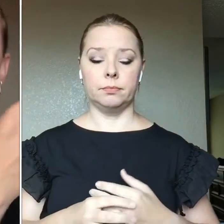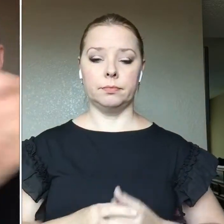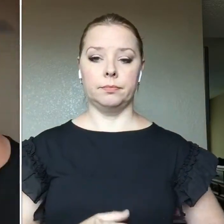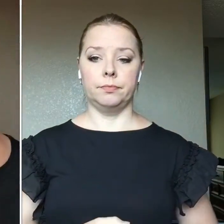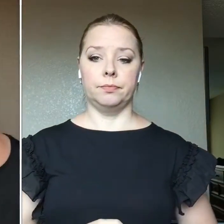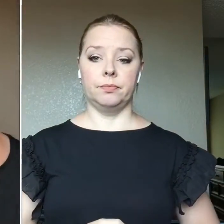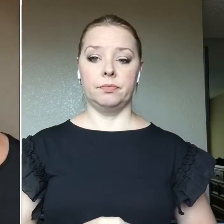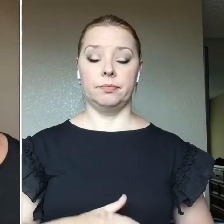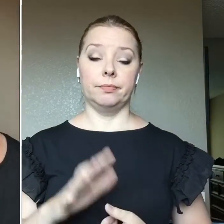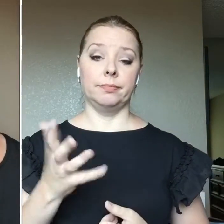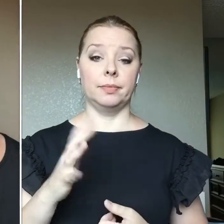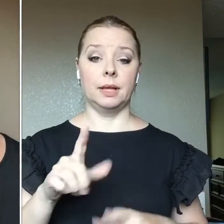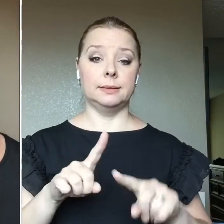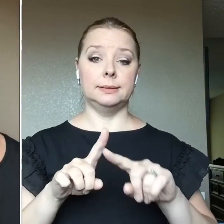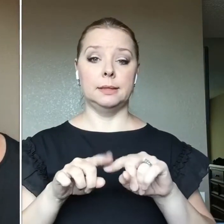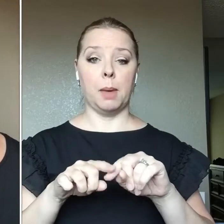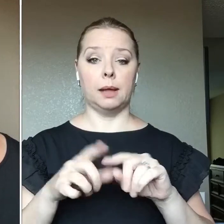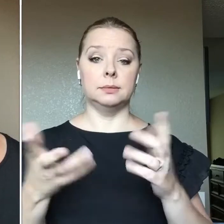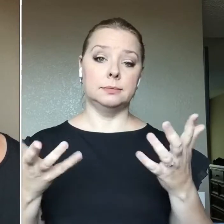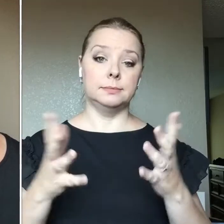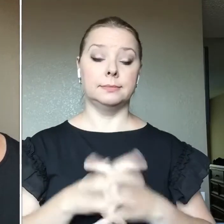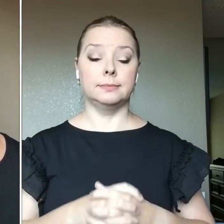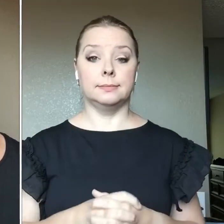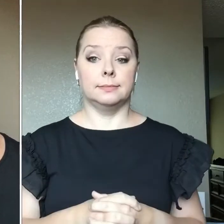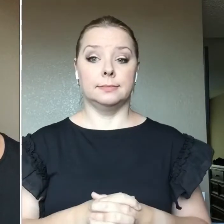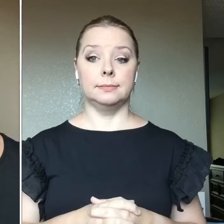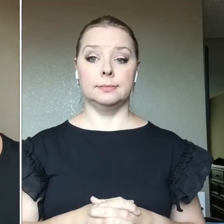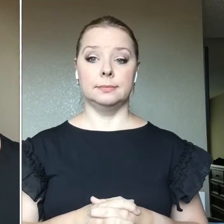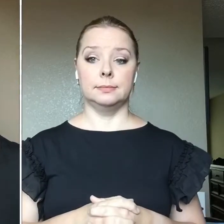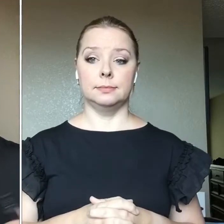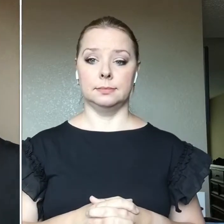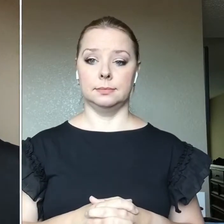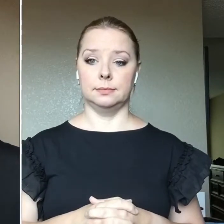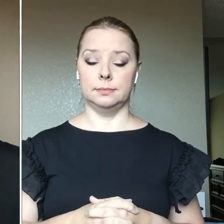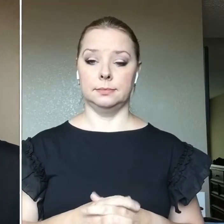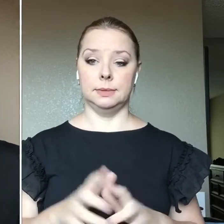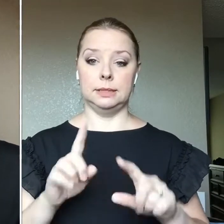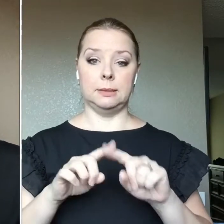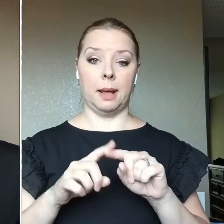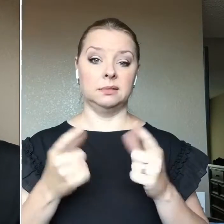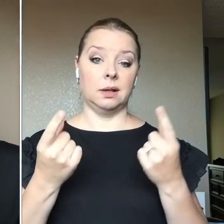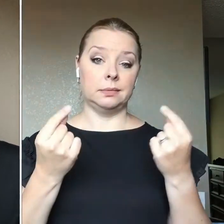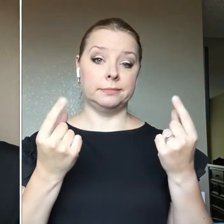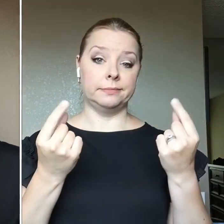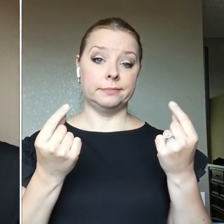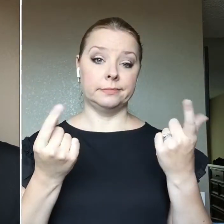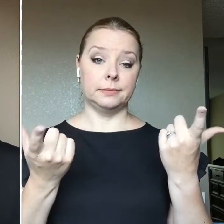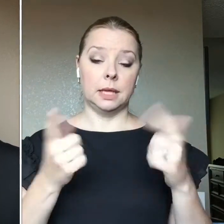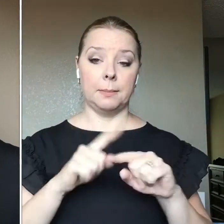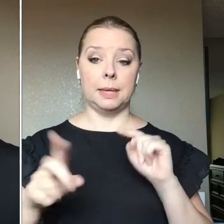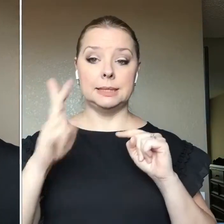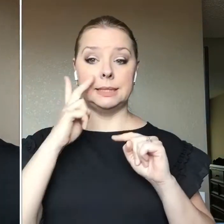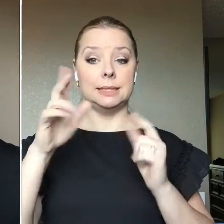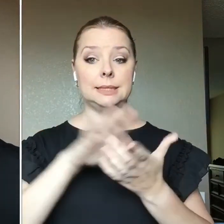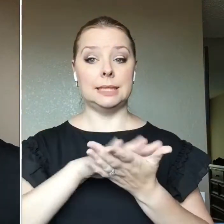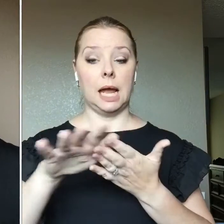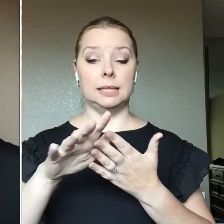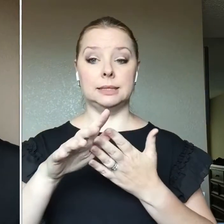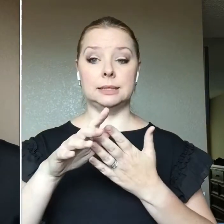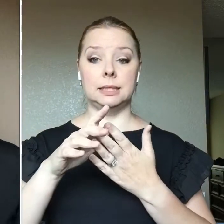you know, depends on what you're working on. But you see, it's nice and smoky. Eyes are still open.